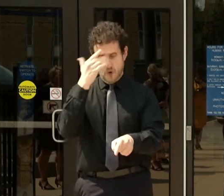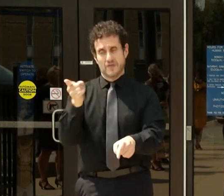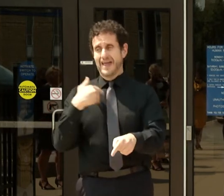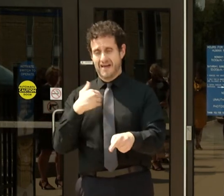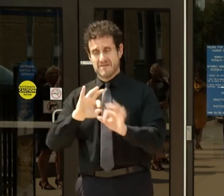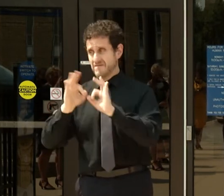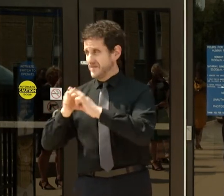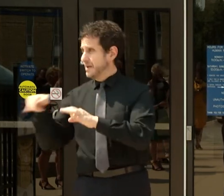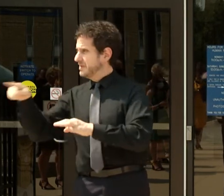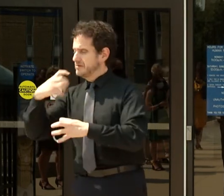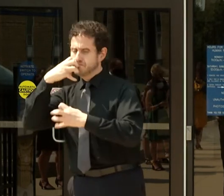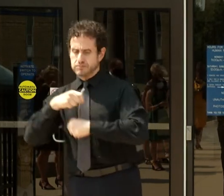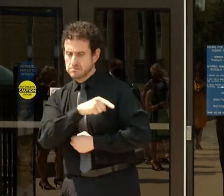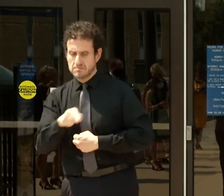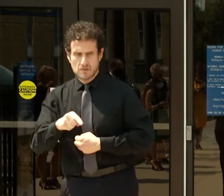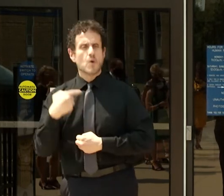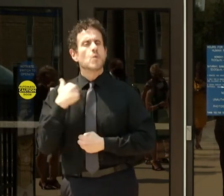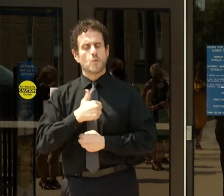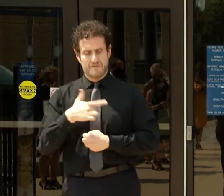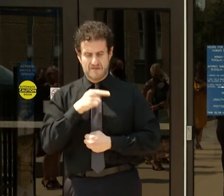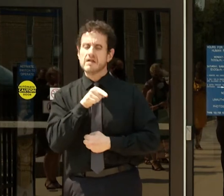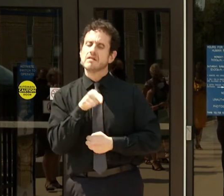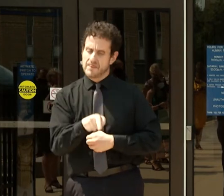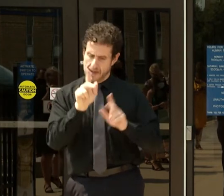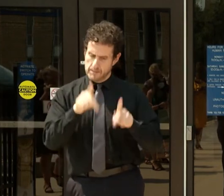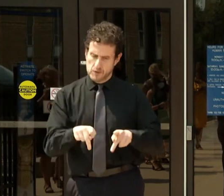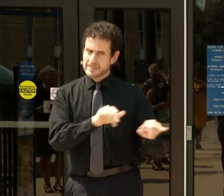they're part of our own family. Thank you.